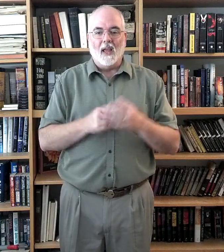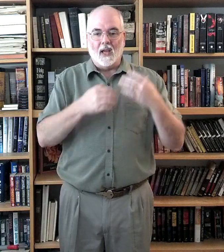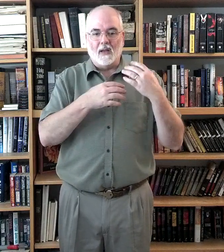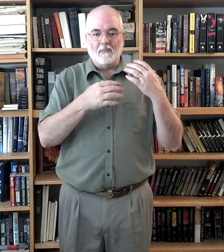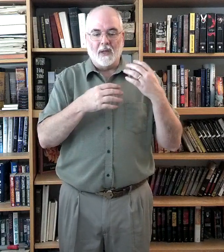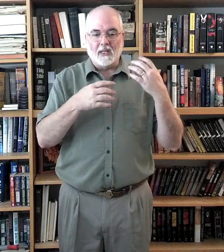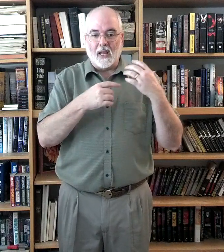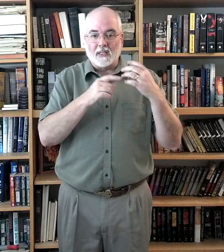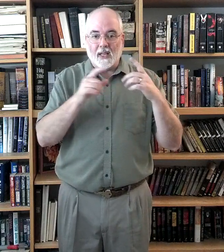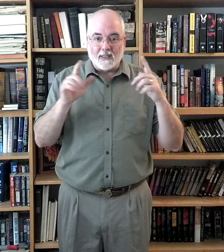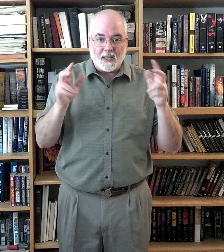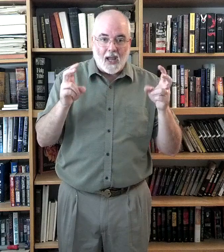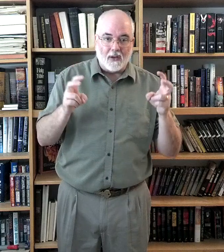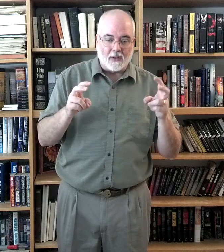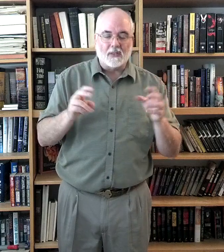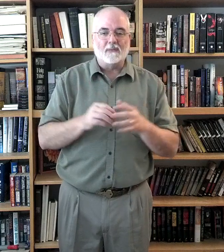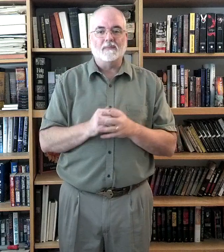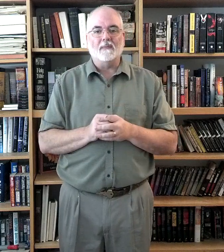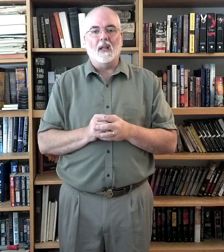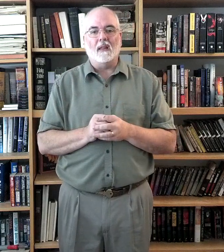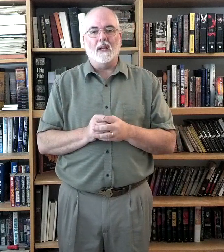But it's titles. Like that.